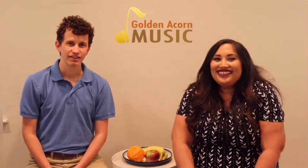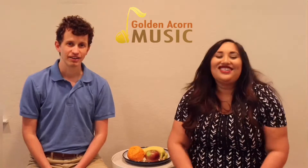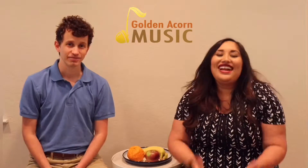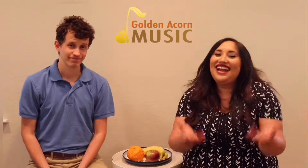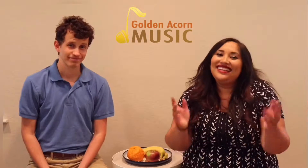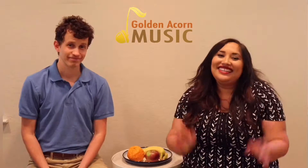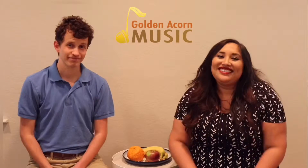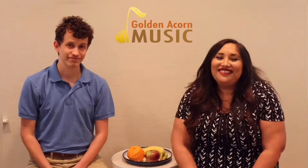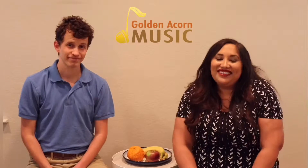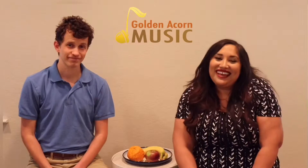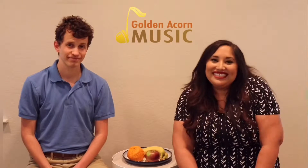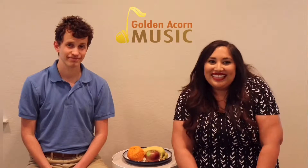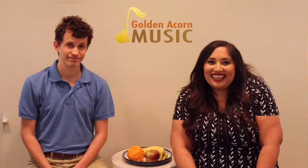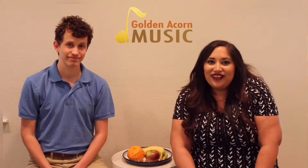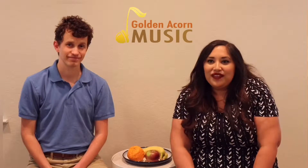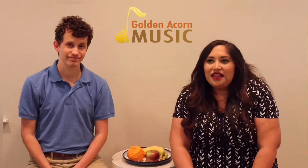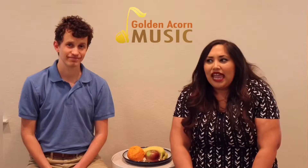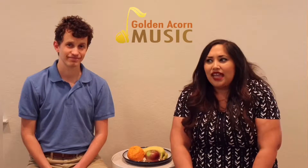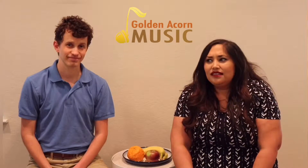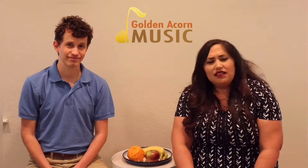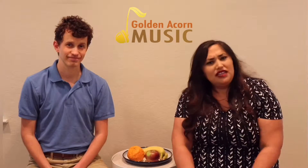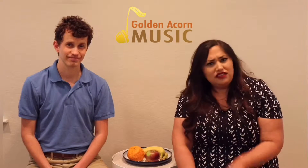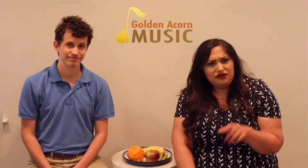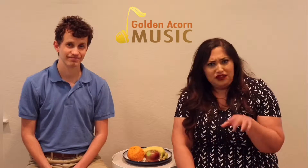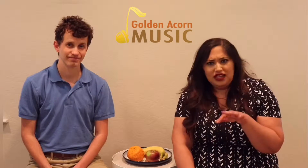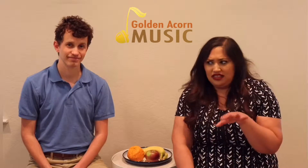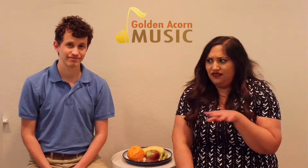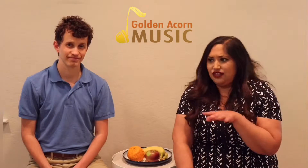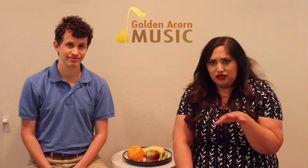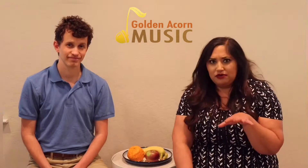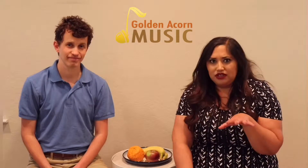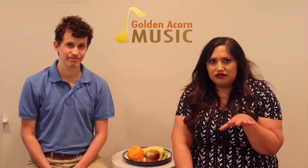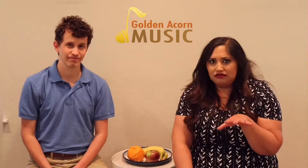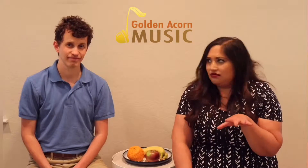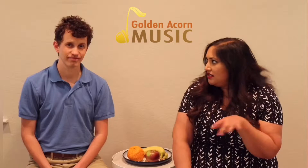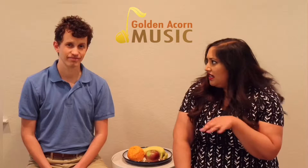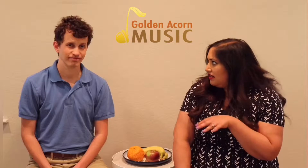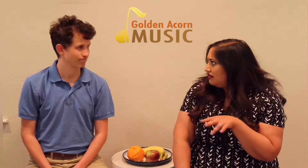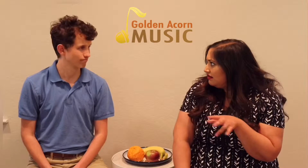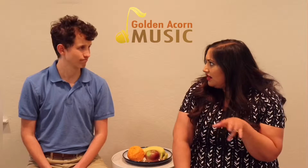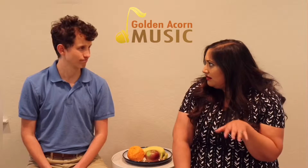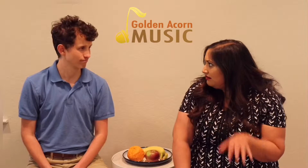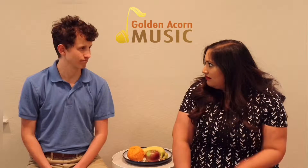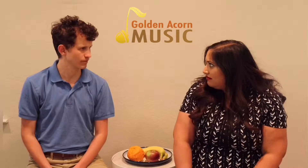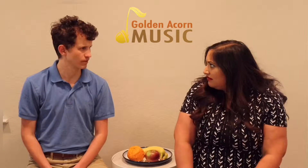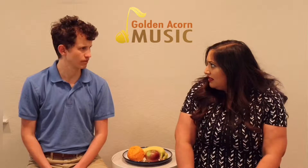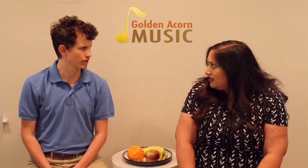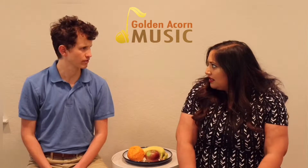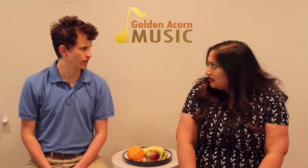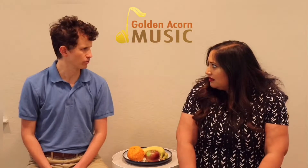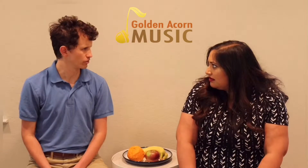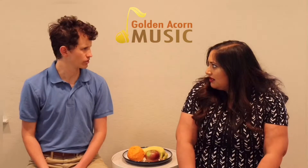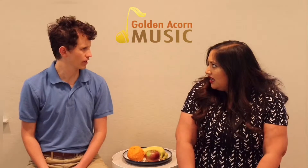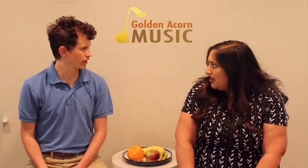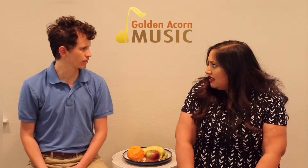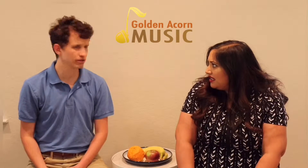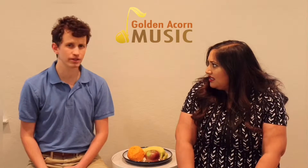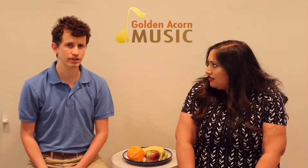Try it out, let us know what you guys think of. And let us know if you guys have any trouble staying on the right. The right banoons, yeah. It's a little